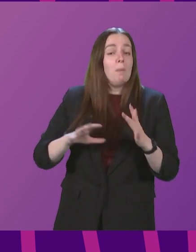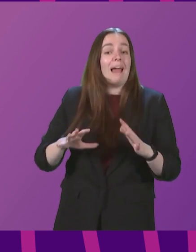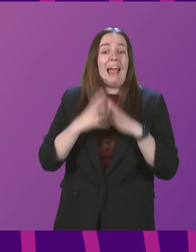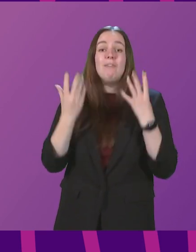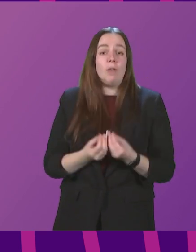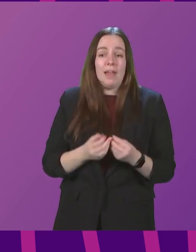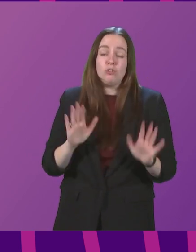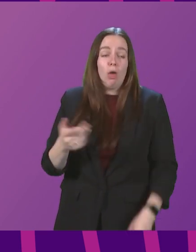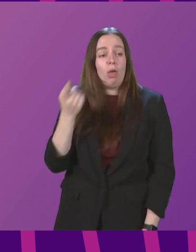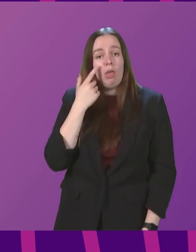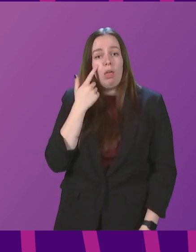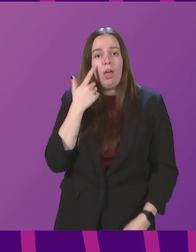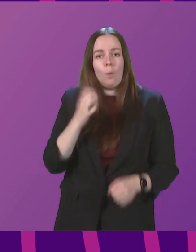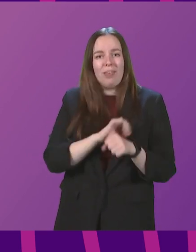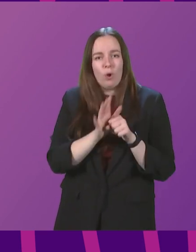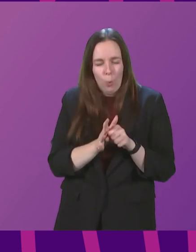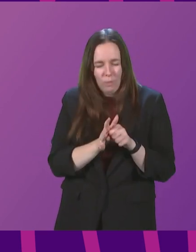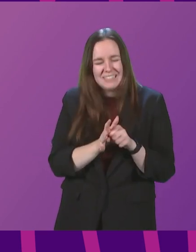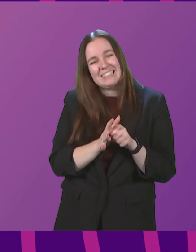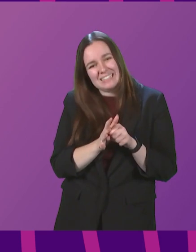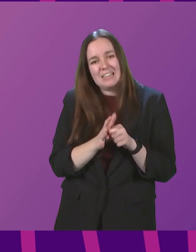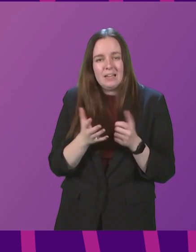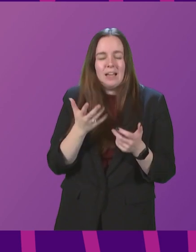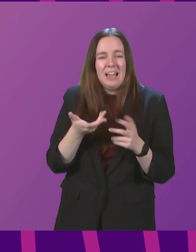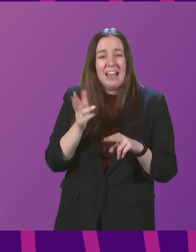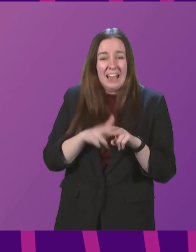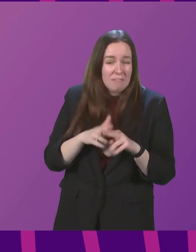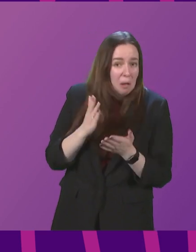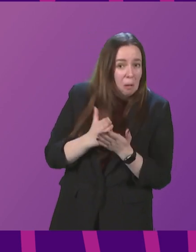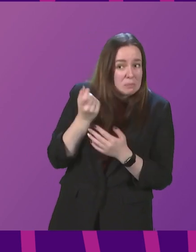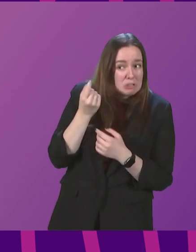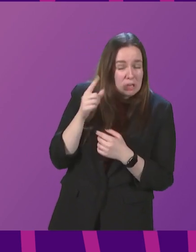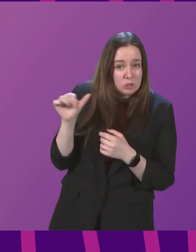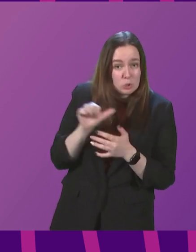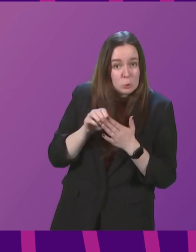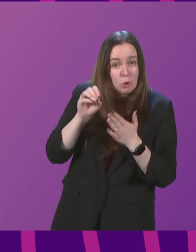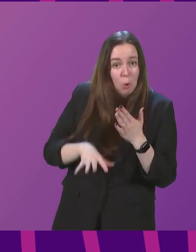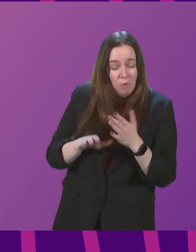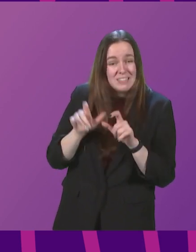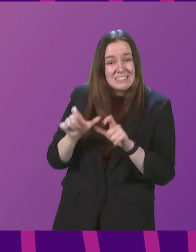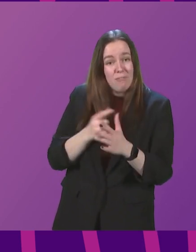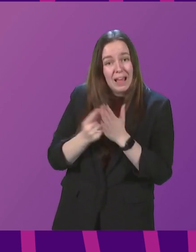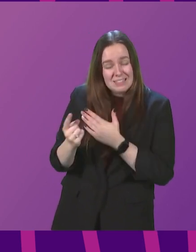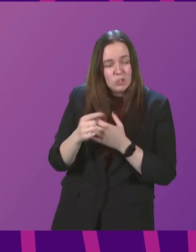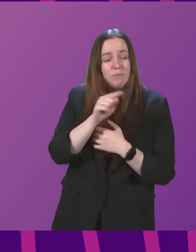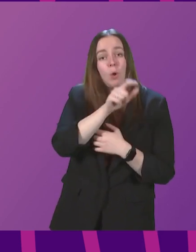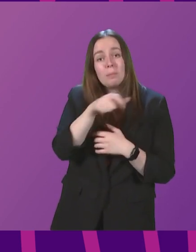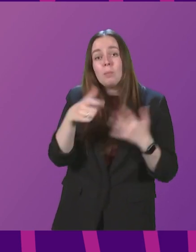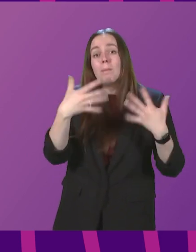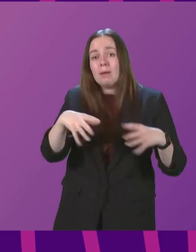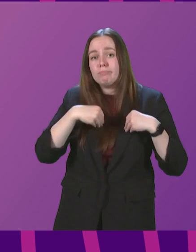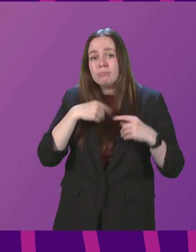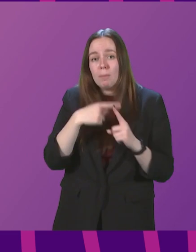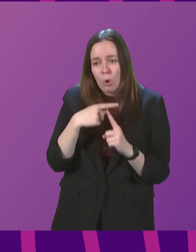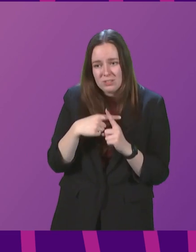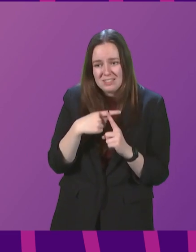take our chances with COVID, is whether they were actually suggesting that we should remove self-isolation for those who had tested positive.